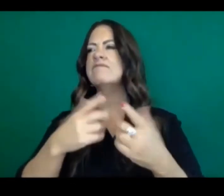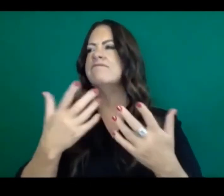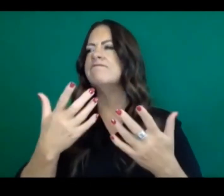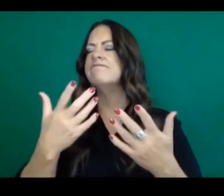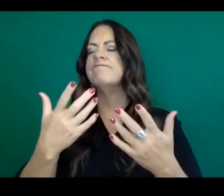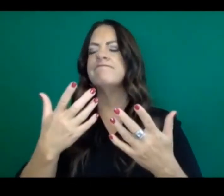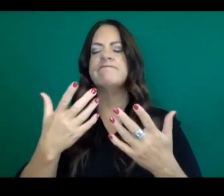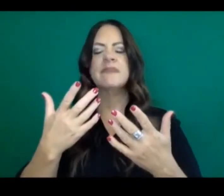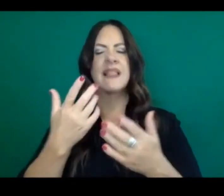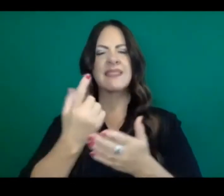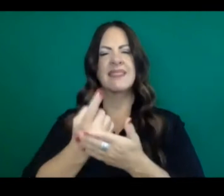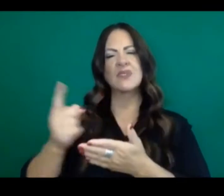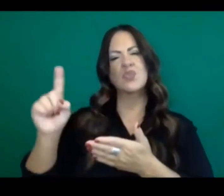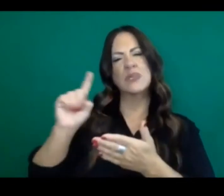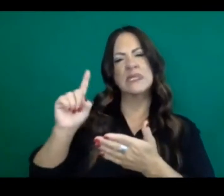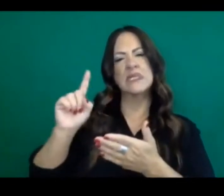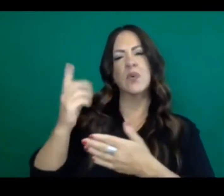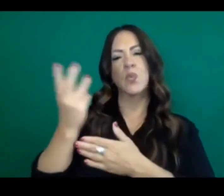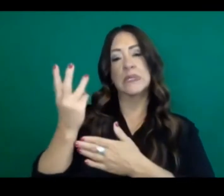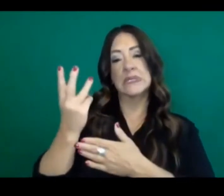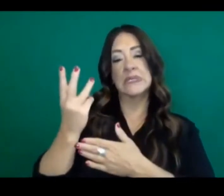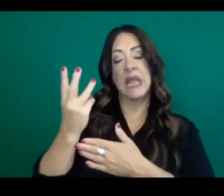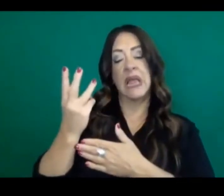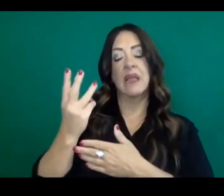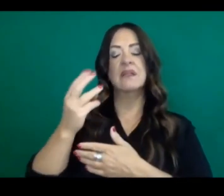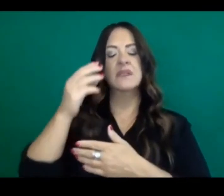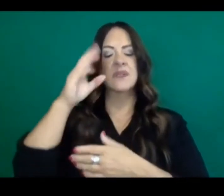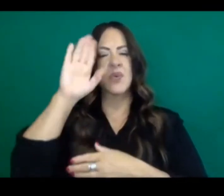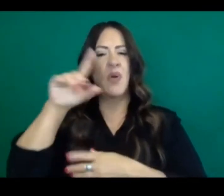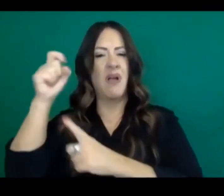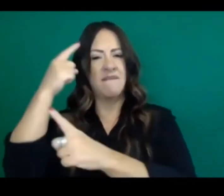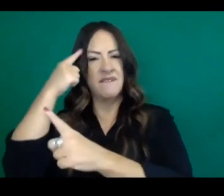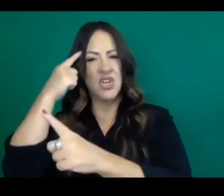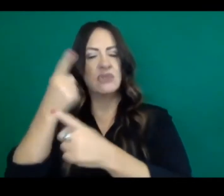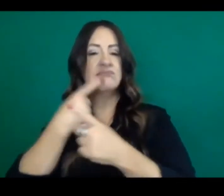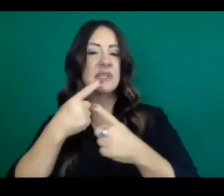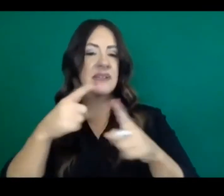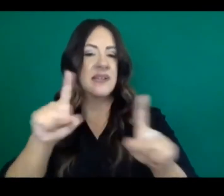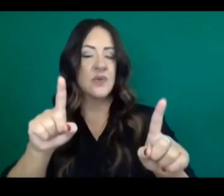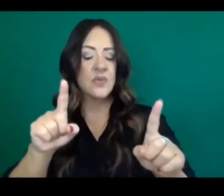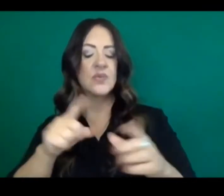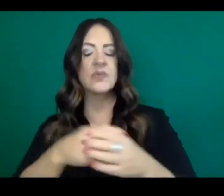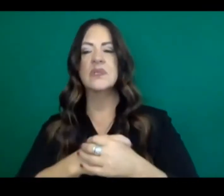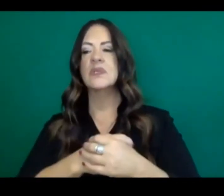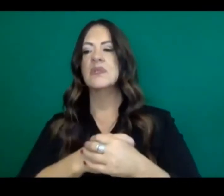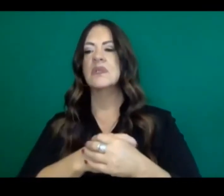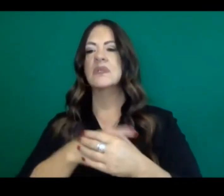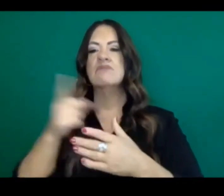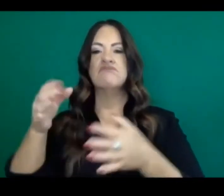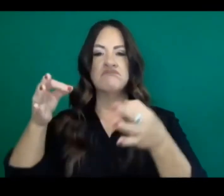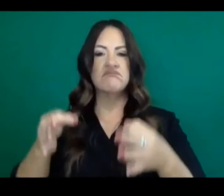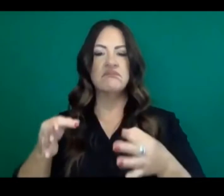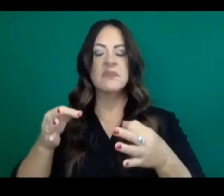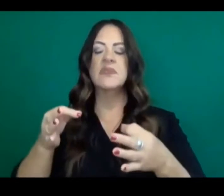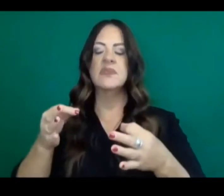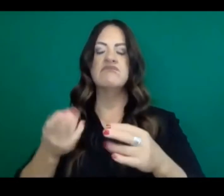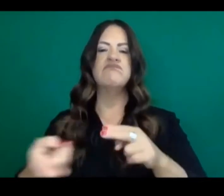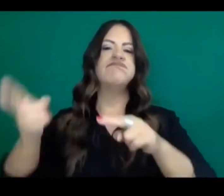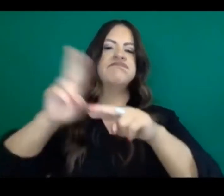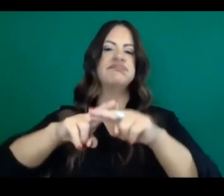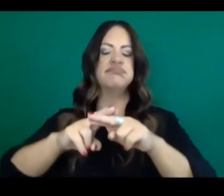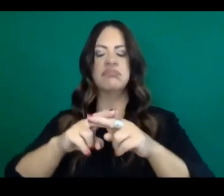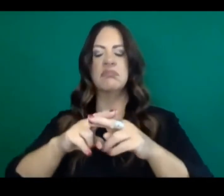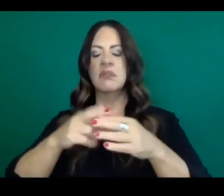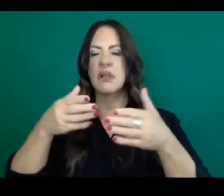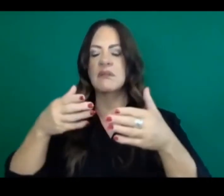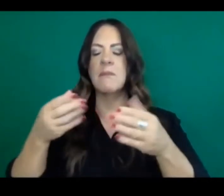last week on Wednesday, the governor announced a large move with testing in the state,